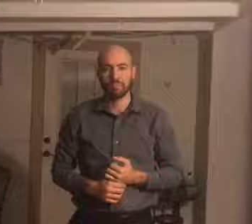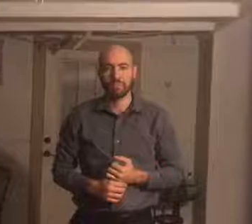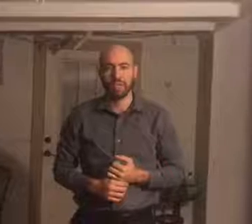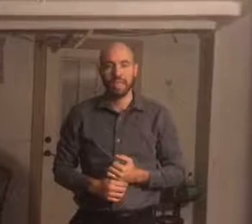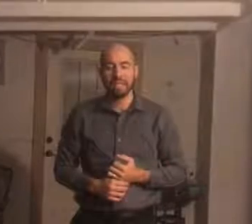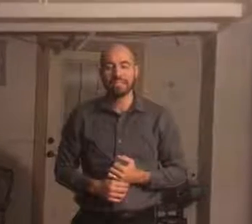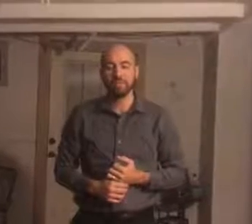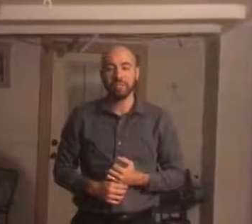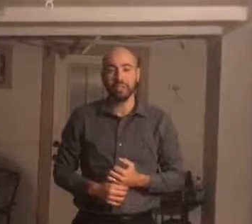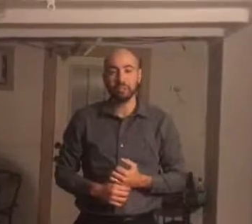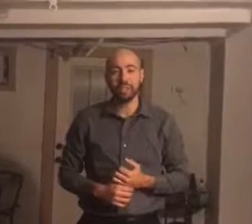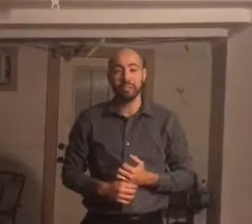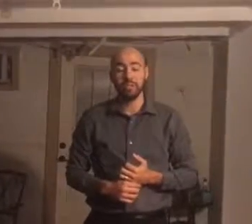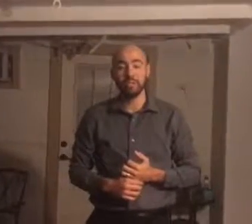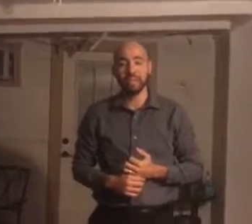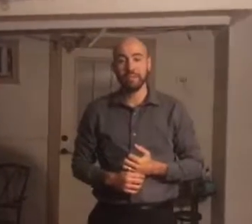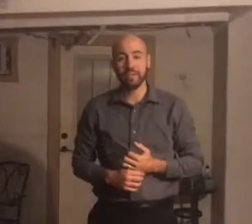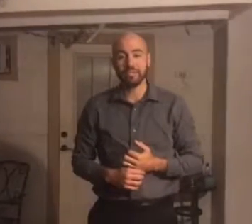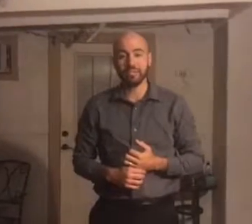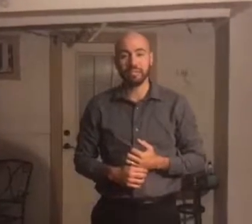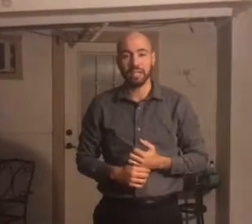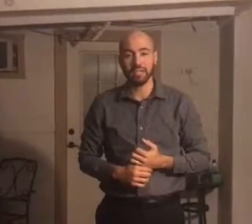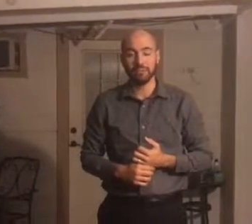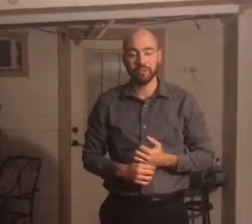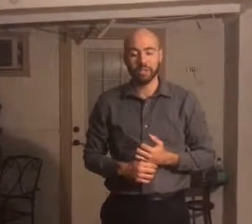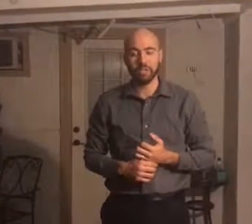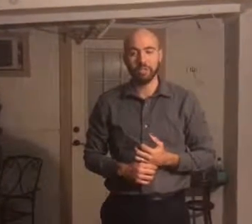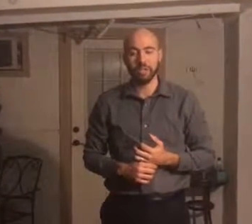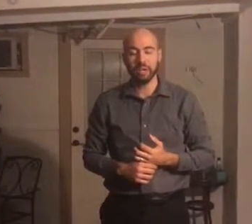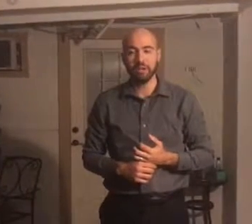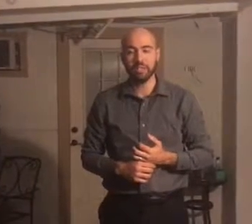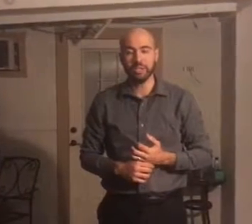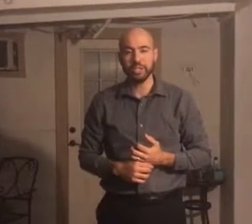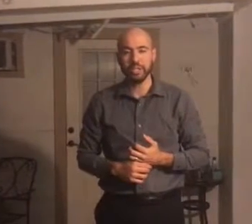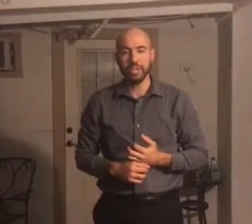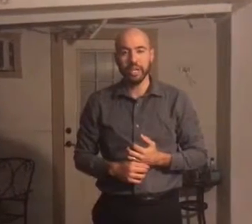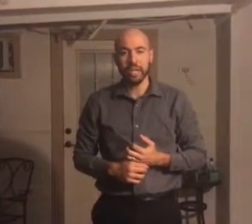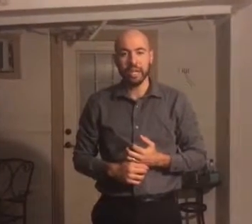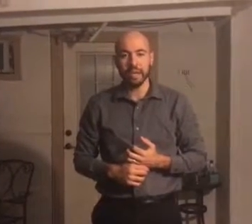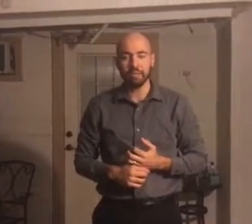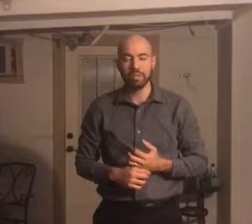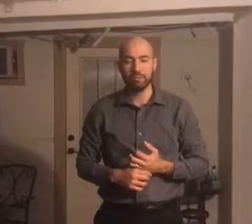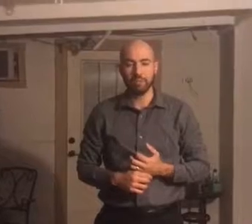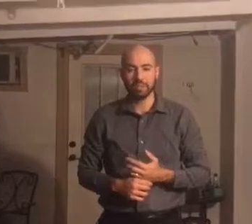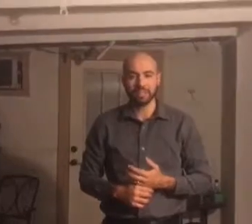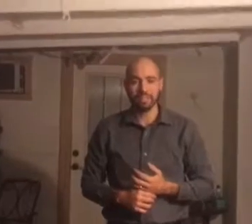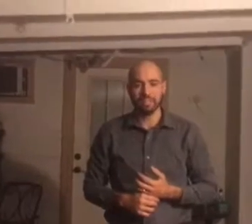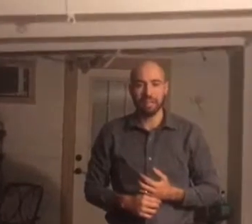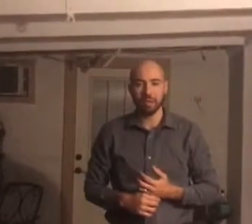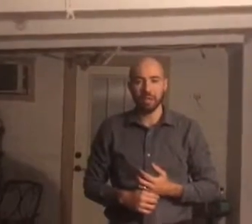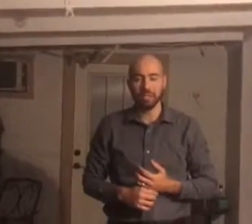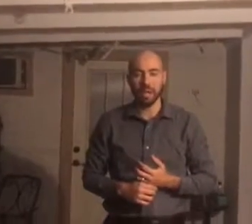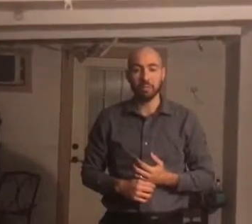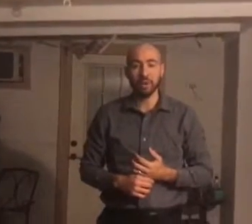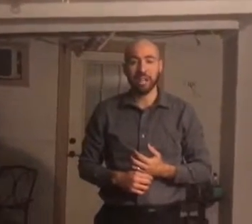This will be the rehabilitative exercise for the UCL injury and we're going to focus this time on elbow